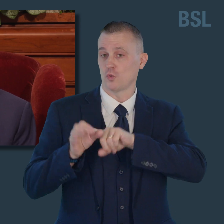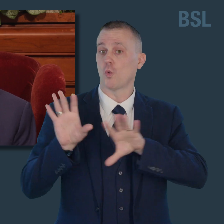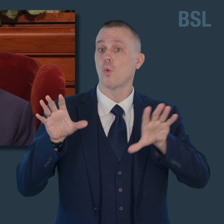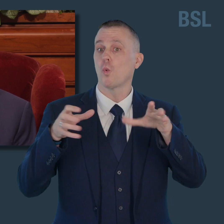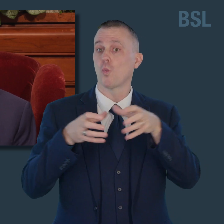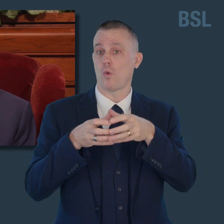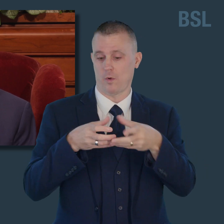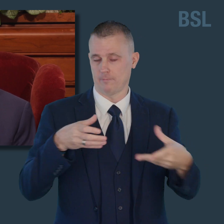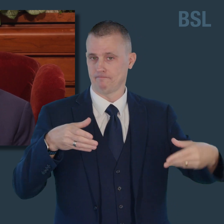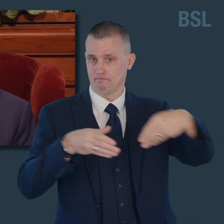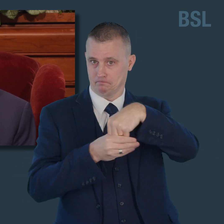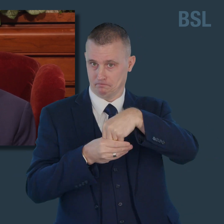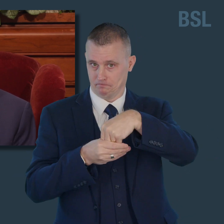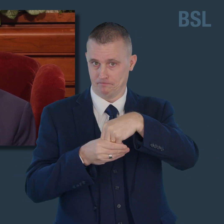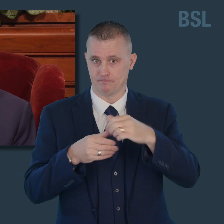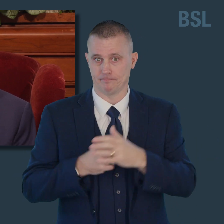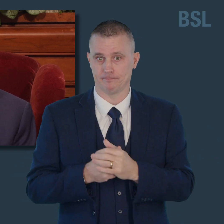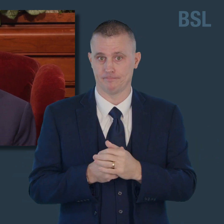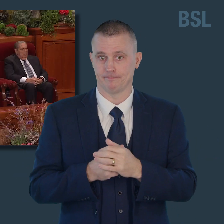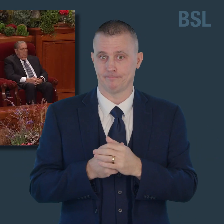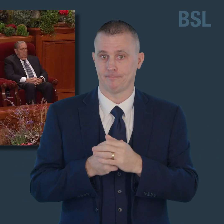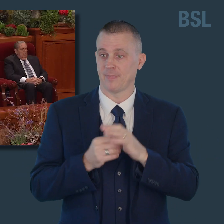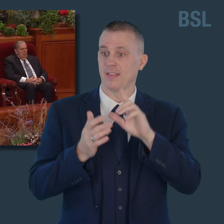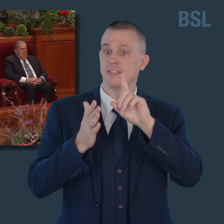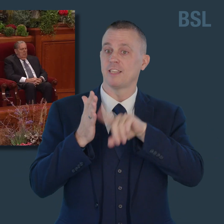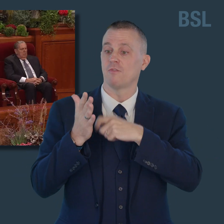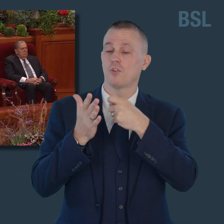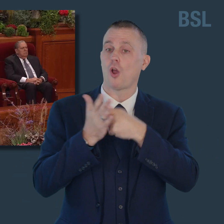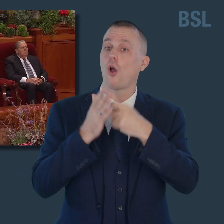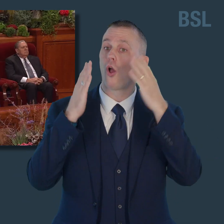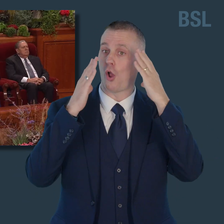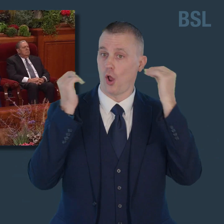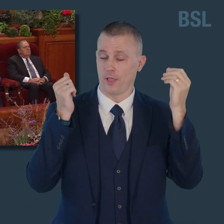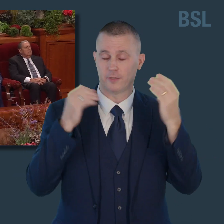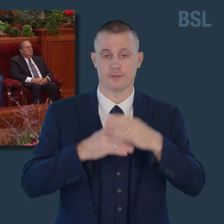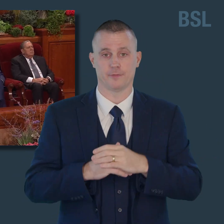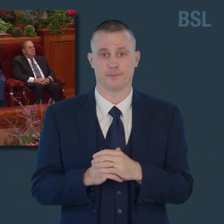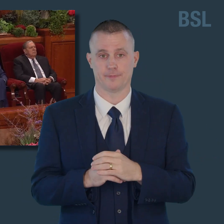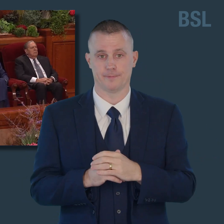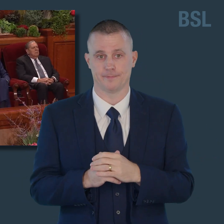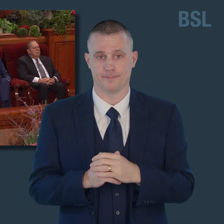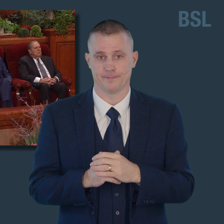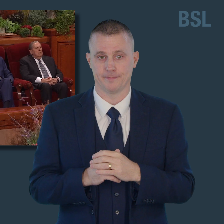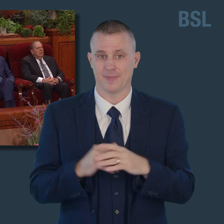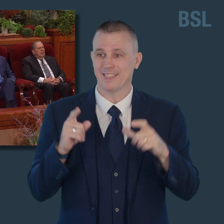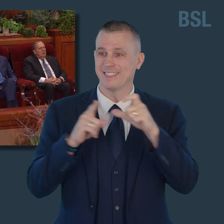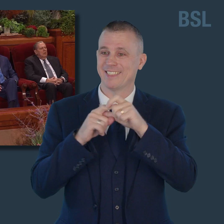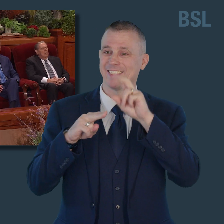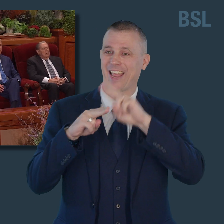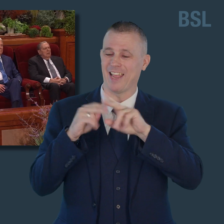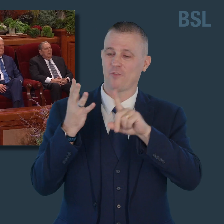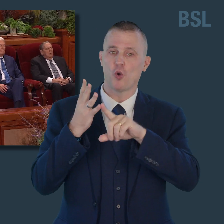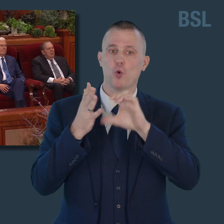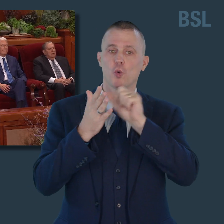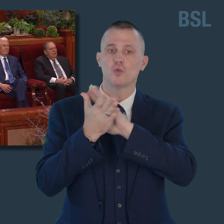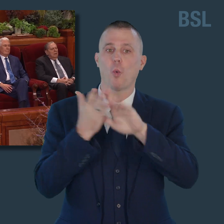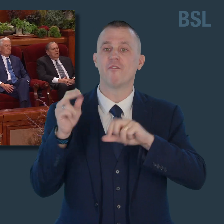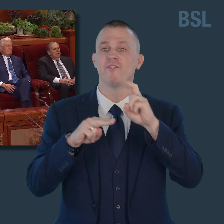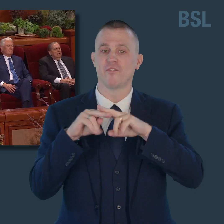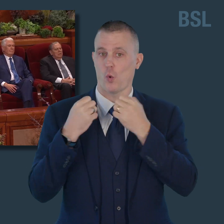of the Twelve Apostles. Jeffrey R. Holland, Dieter F.